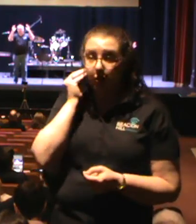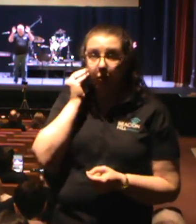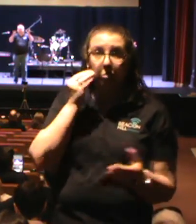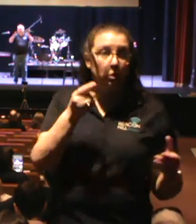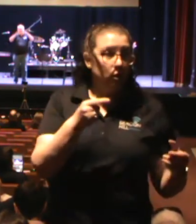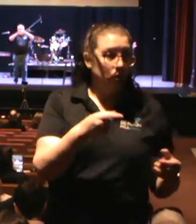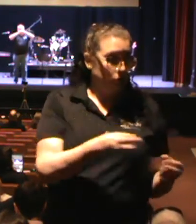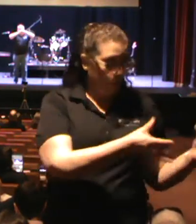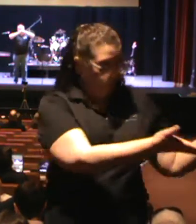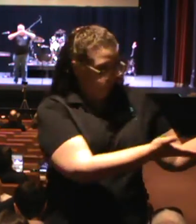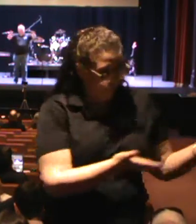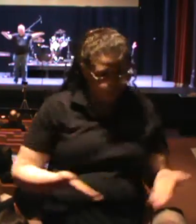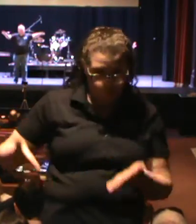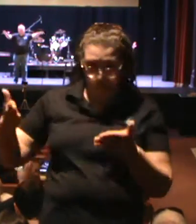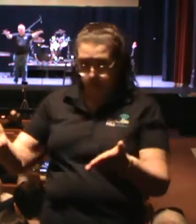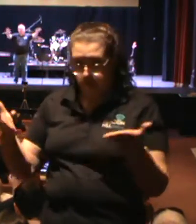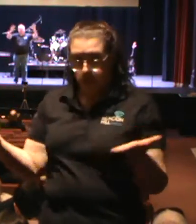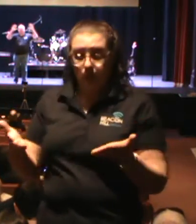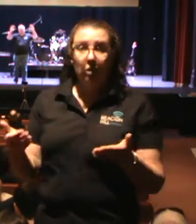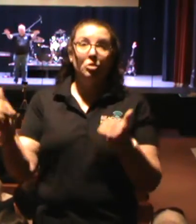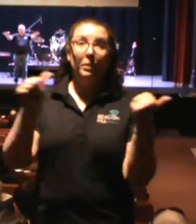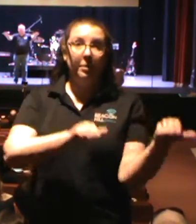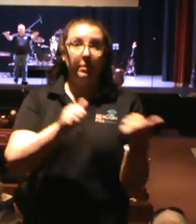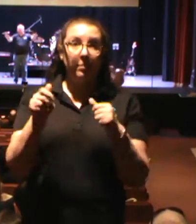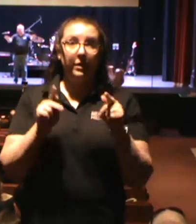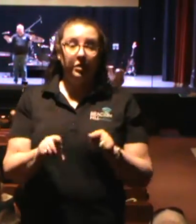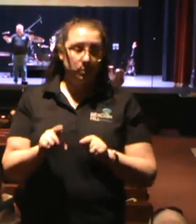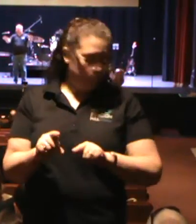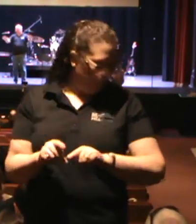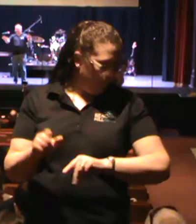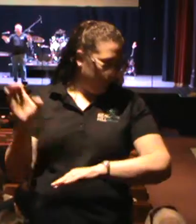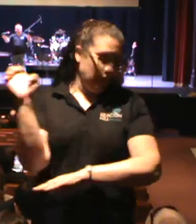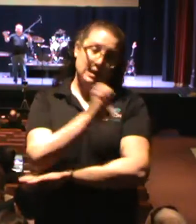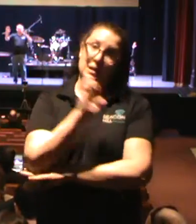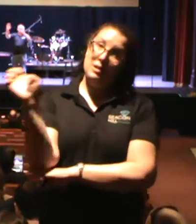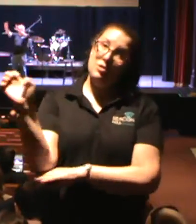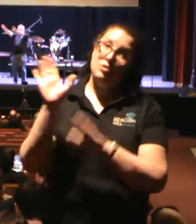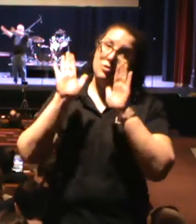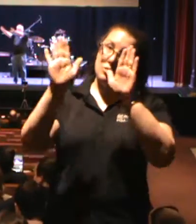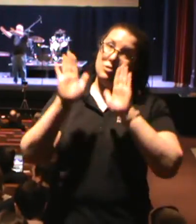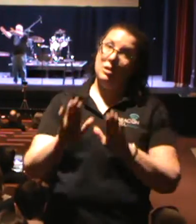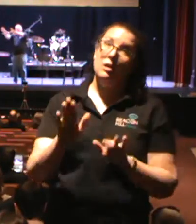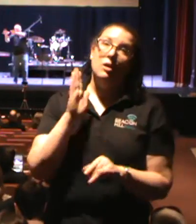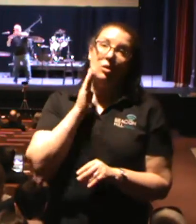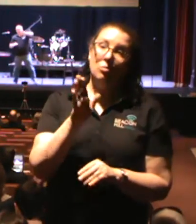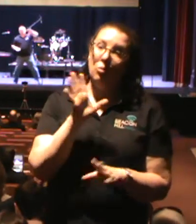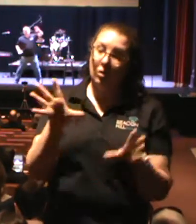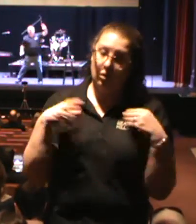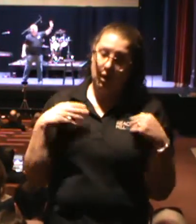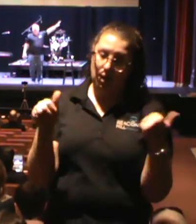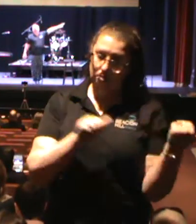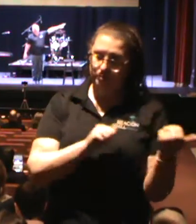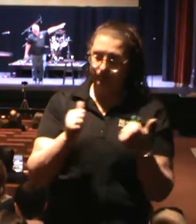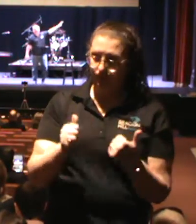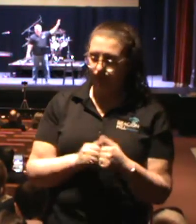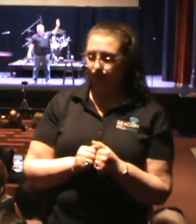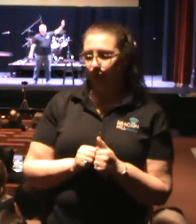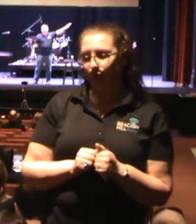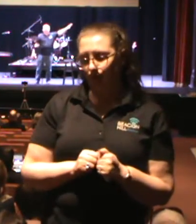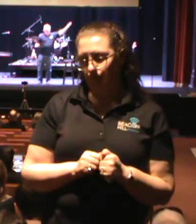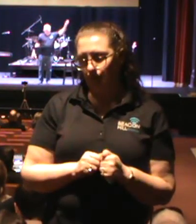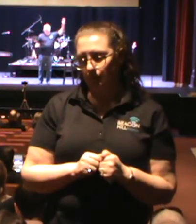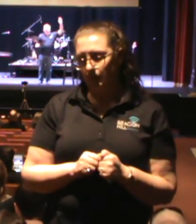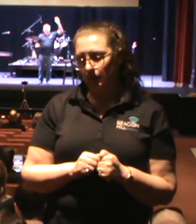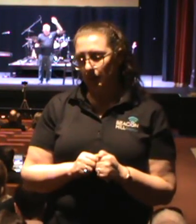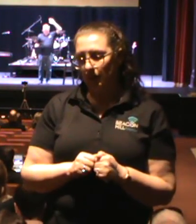having a baptism. We're having a baptism. All the way from the front of the house to the back of the house